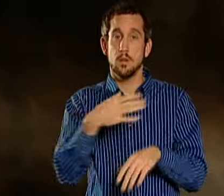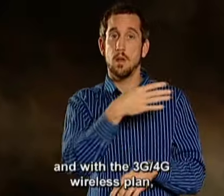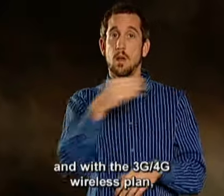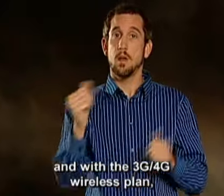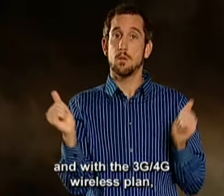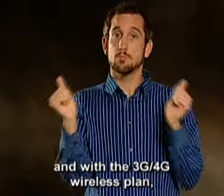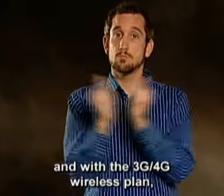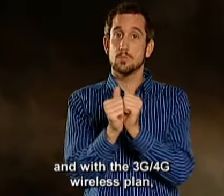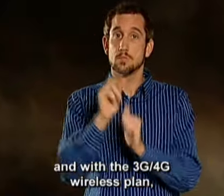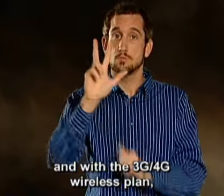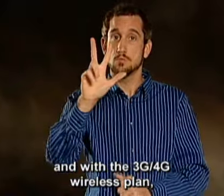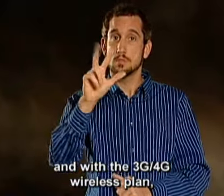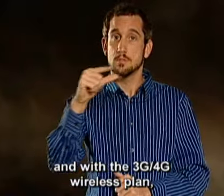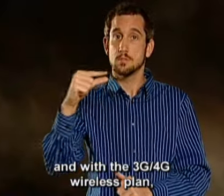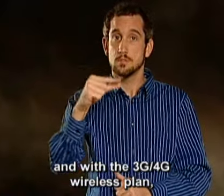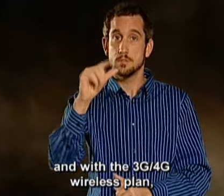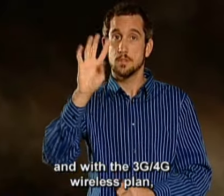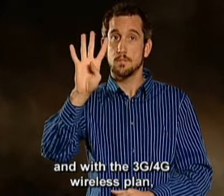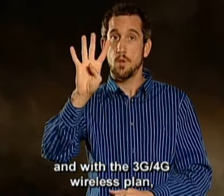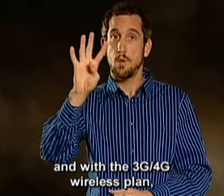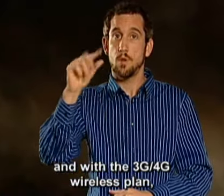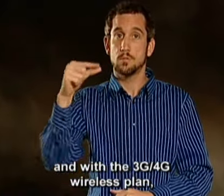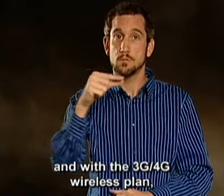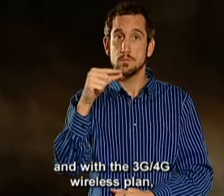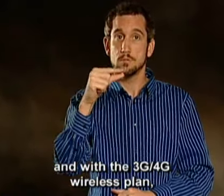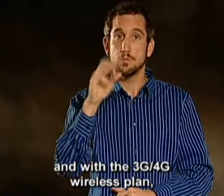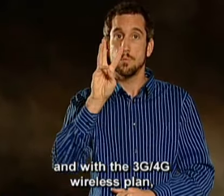and with the 3G-4G wireless plan,